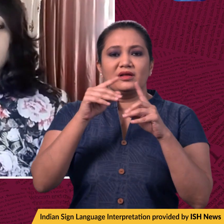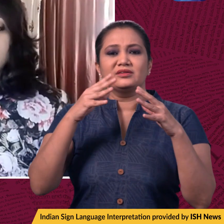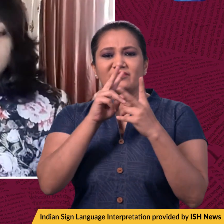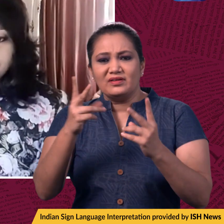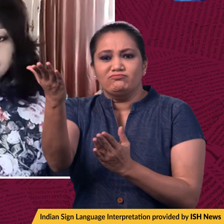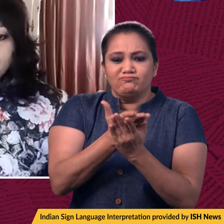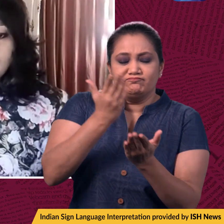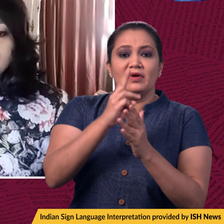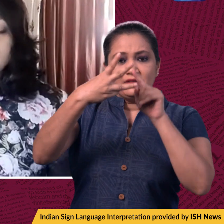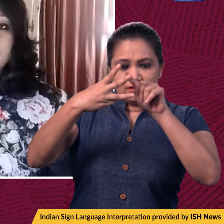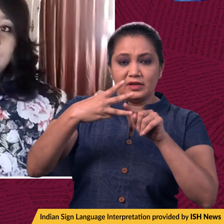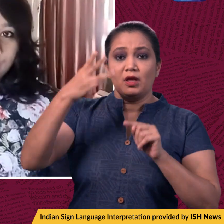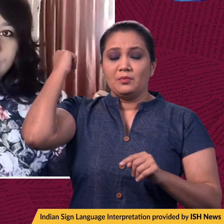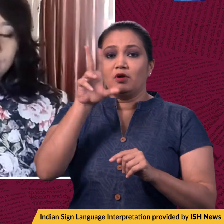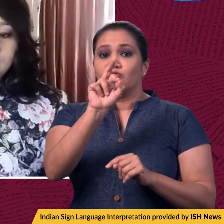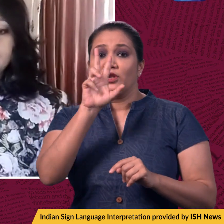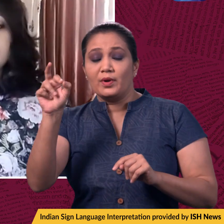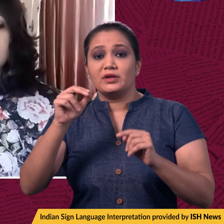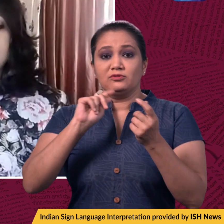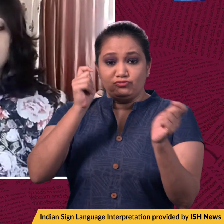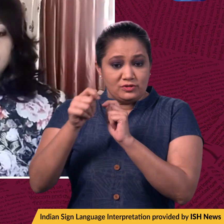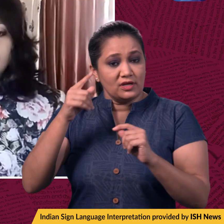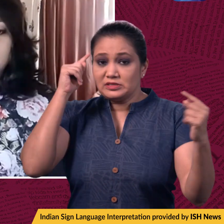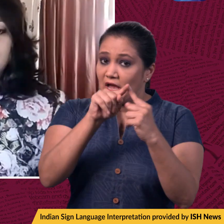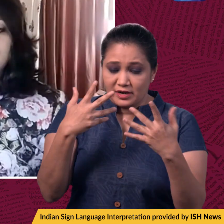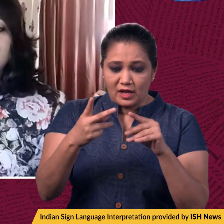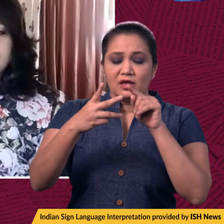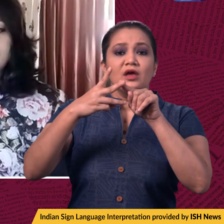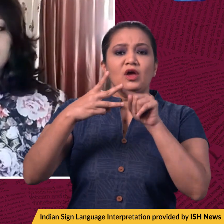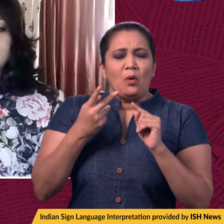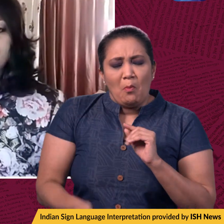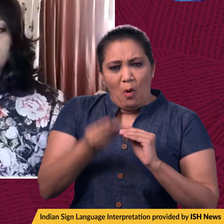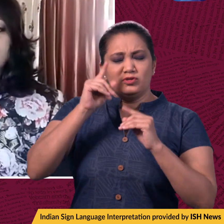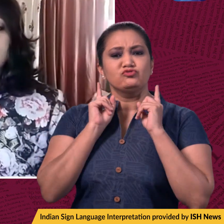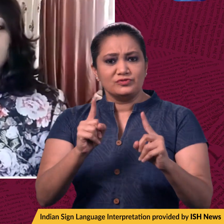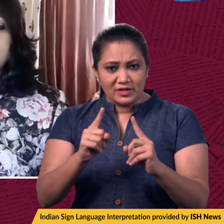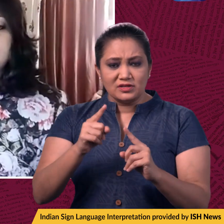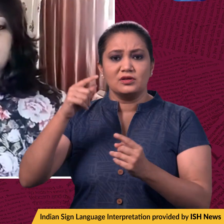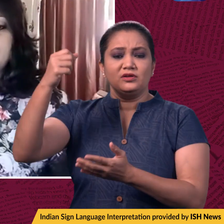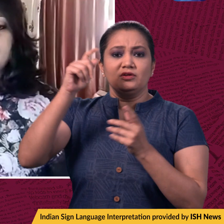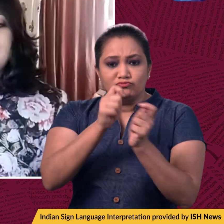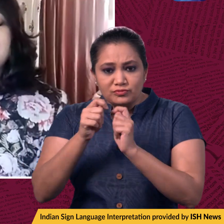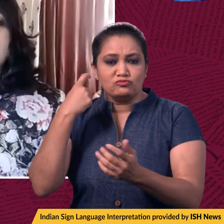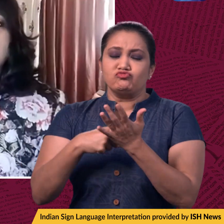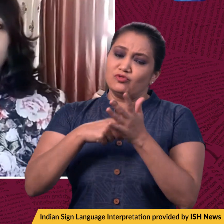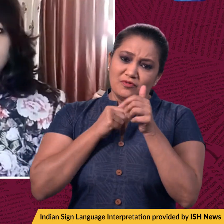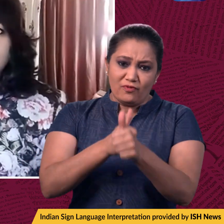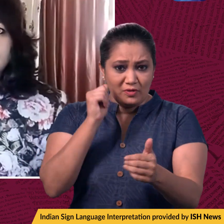two of which challenged the 2020 amendments, while the third one prayed for stricter enforcement of the amended and other provisions